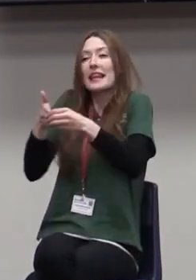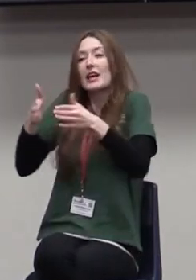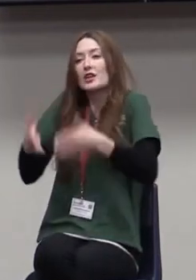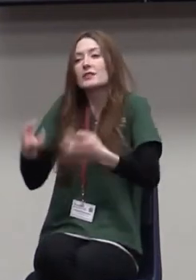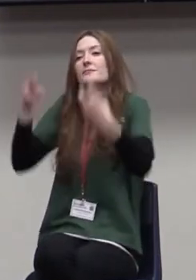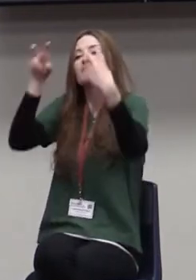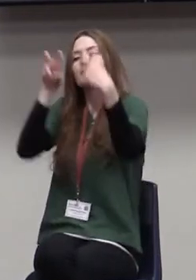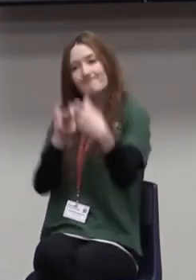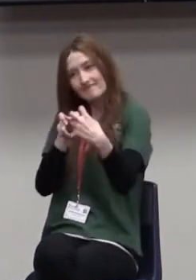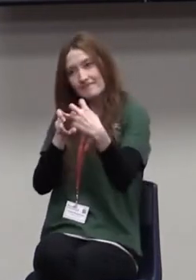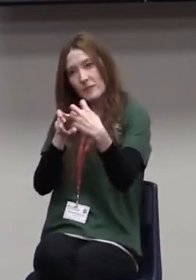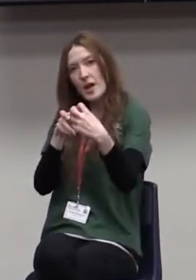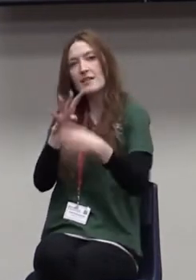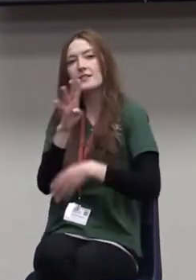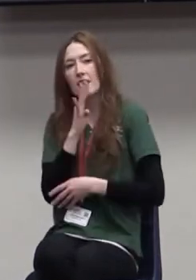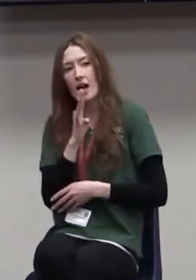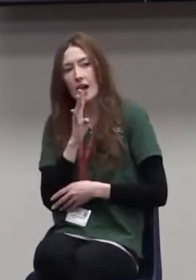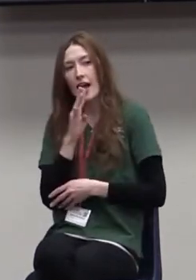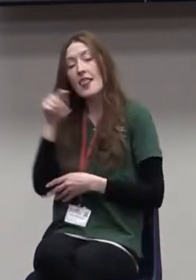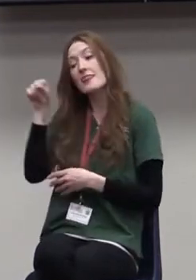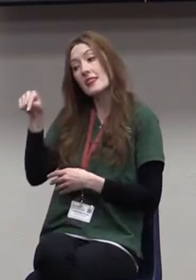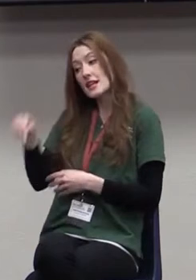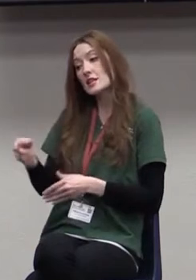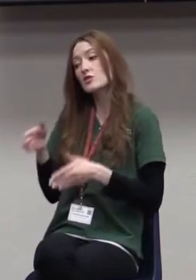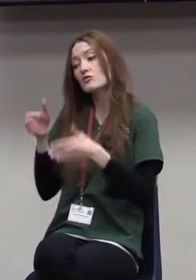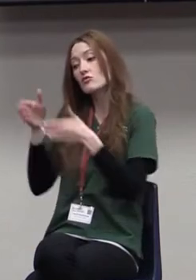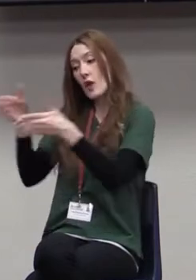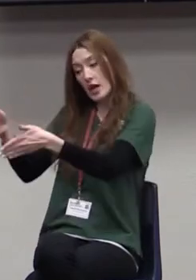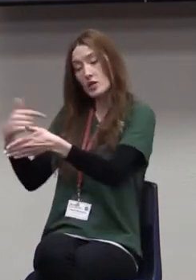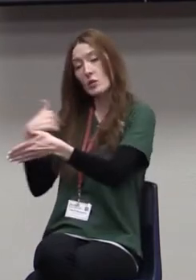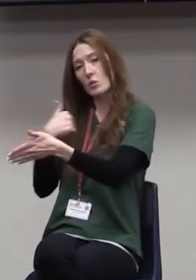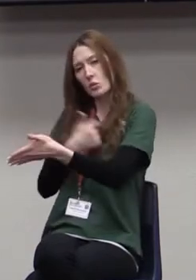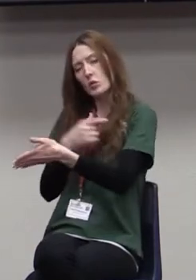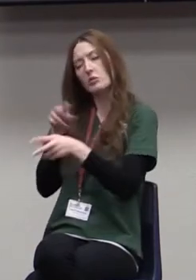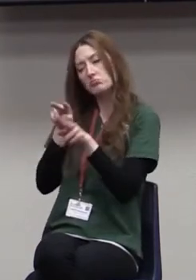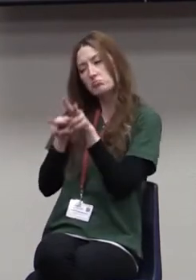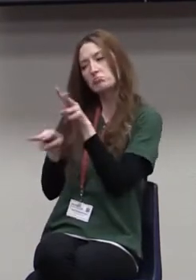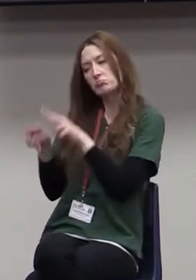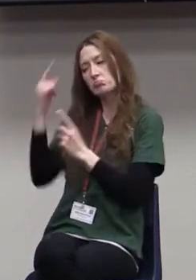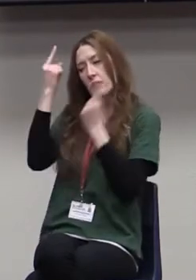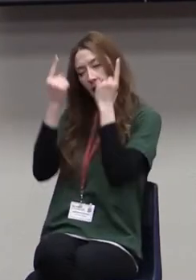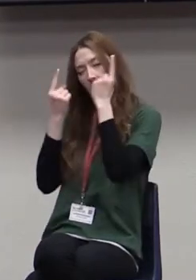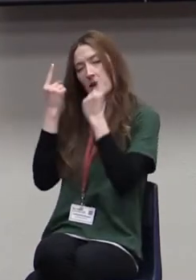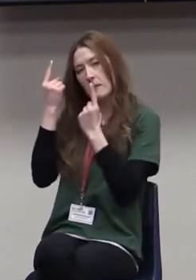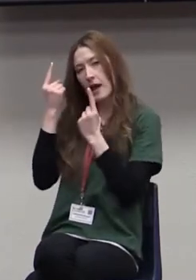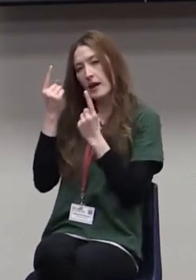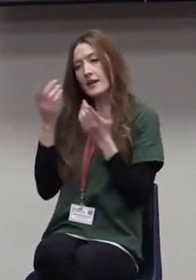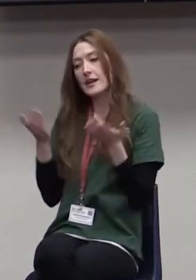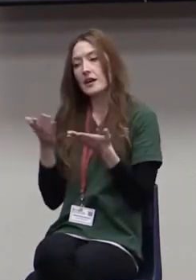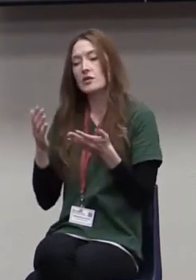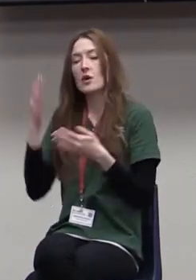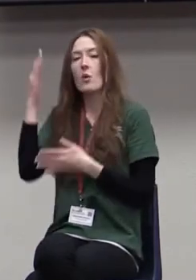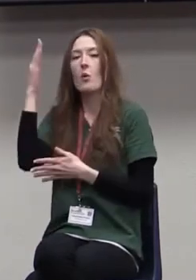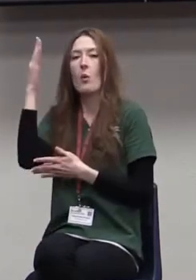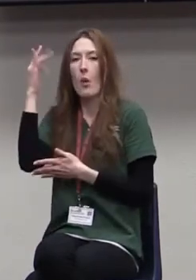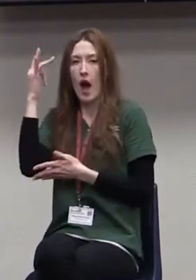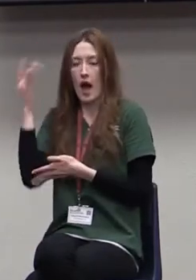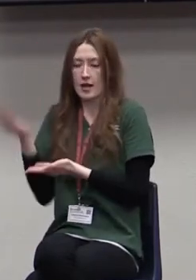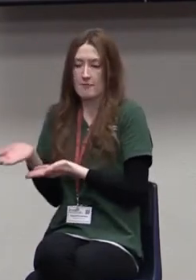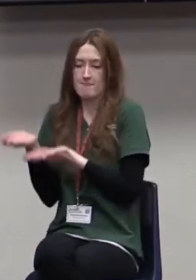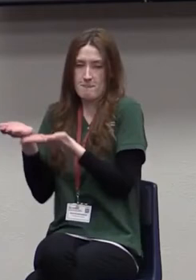talk to them and say, look, this is the direction we're looking at going. And here's why we're moving in this direction.